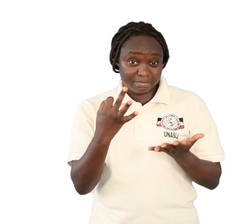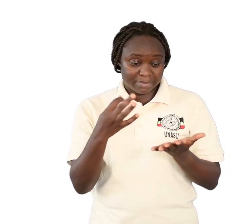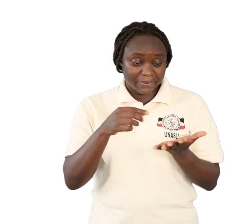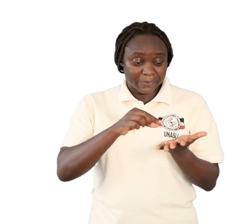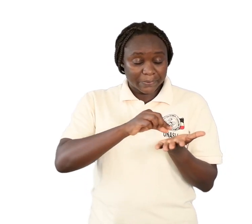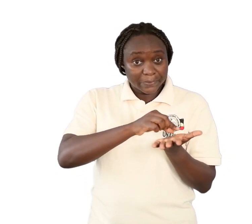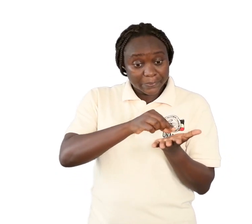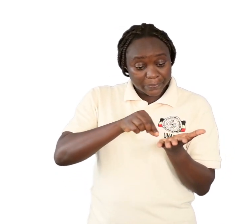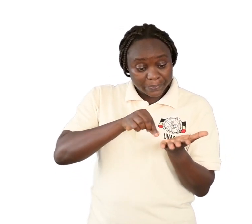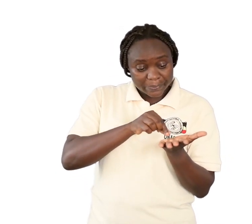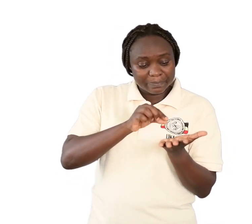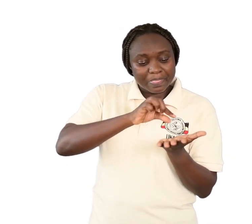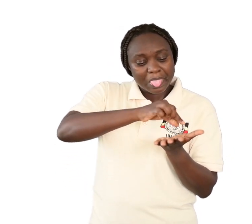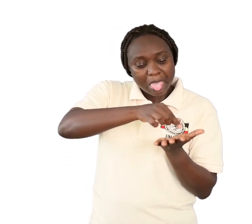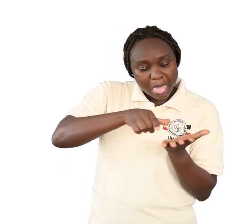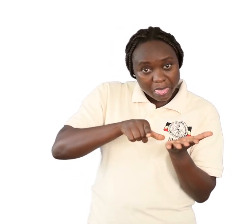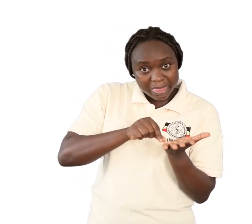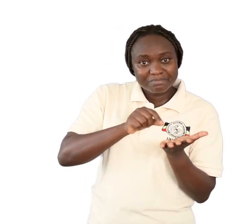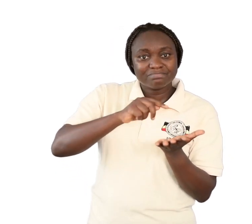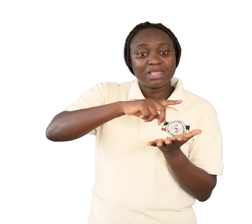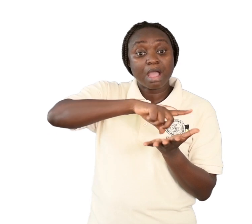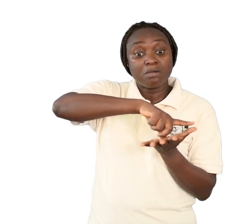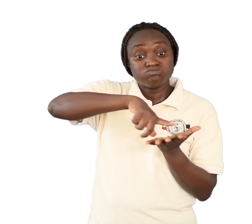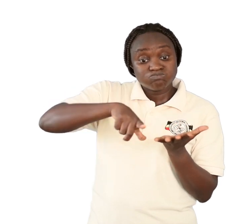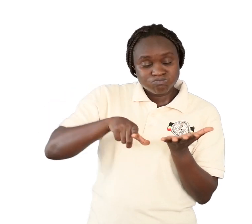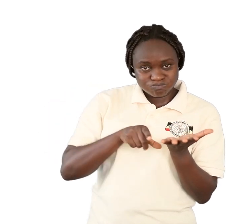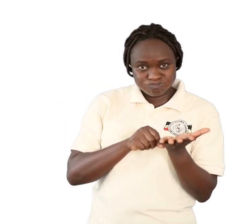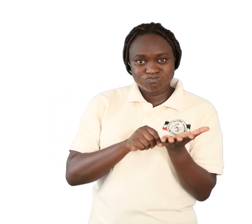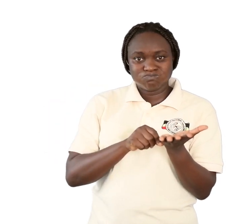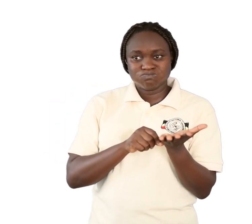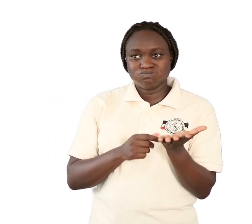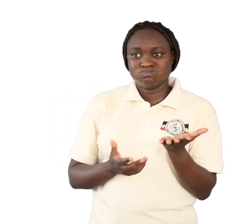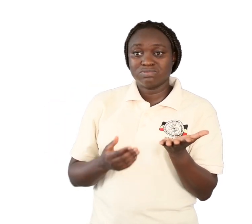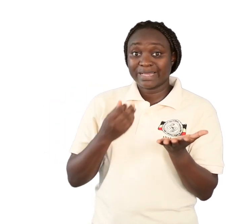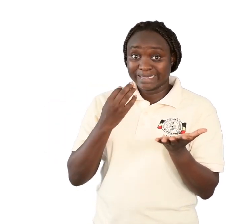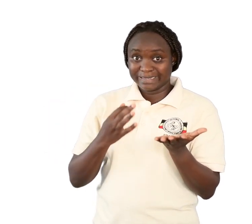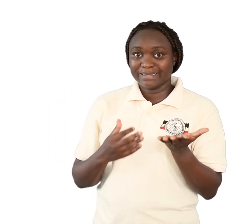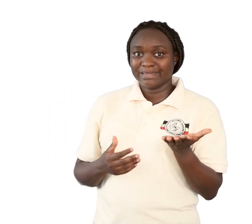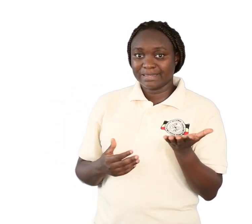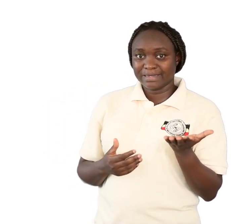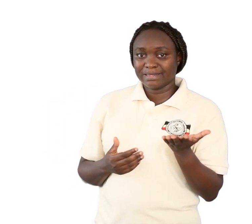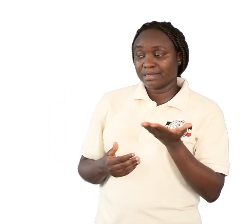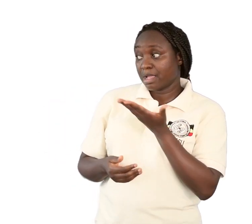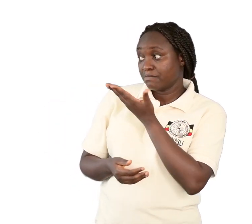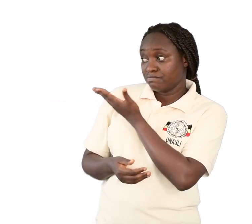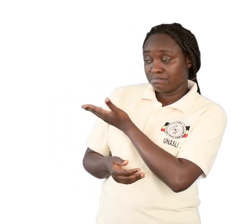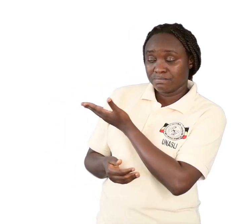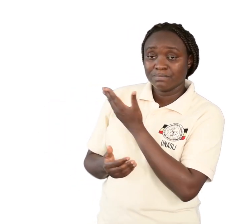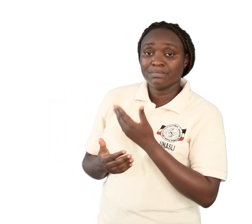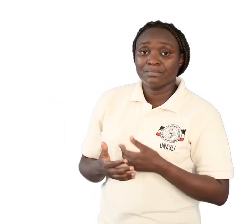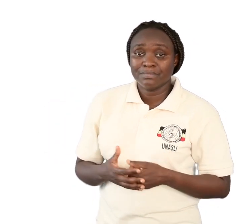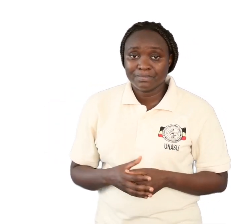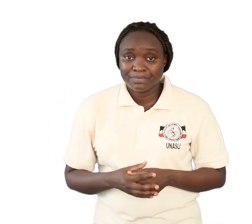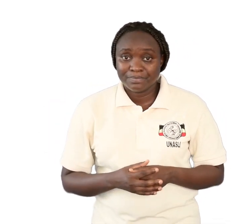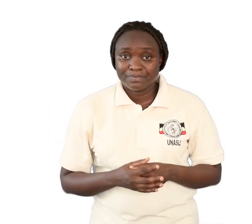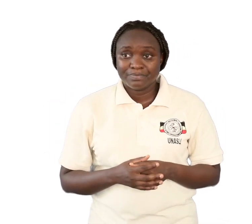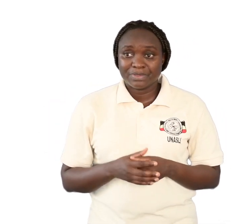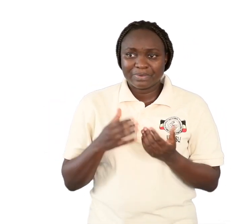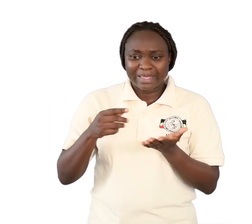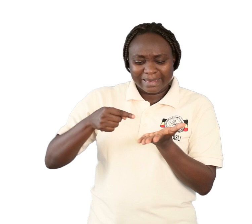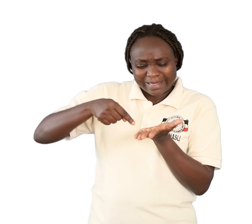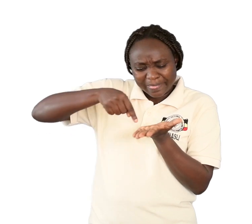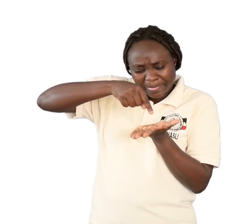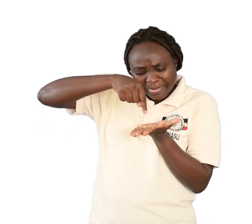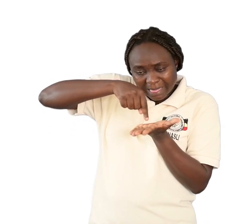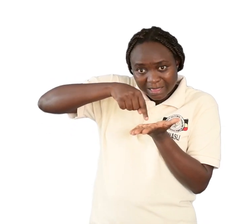We have an outer layer, then we have a layer after that outer layer, and then we have an inner